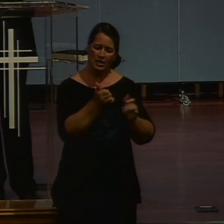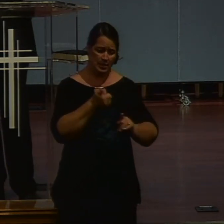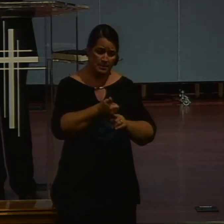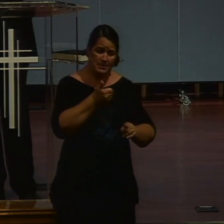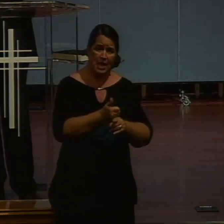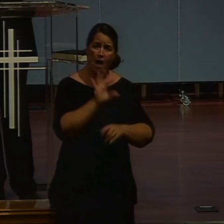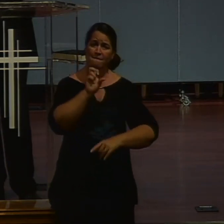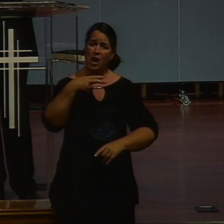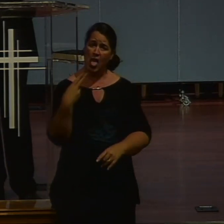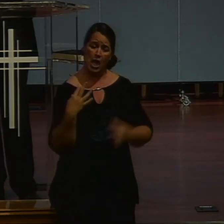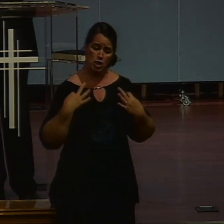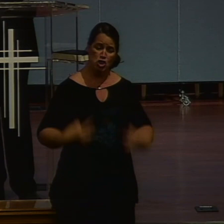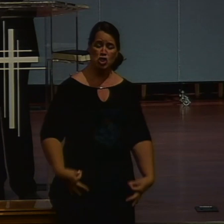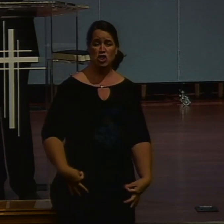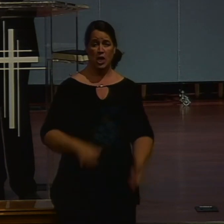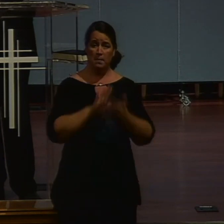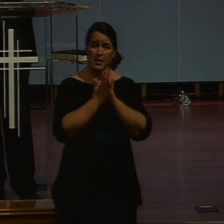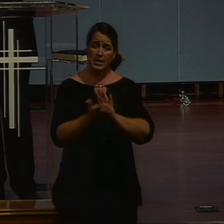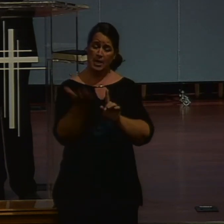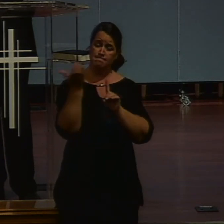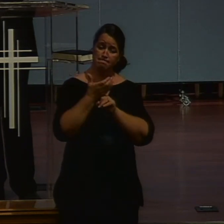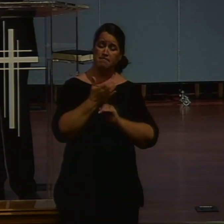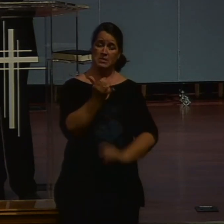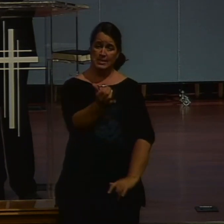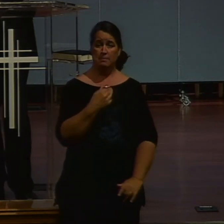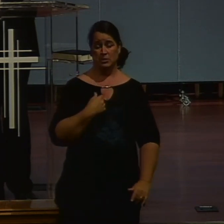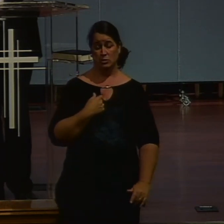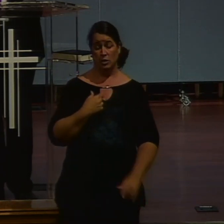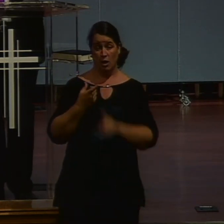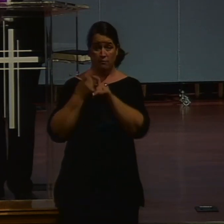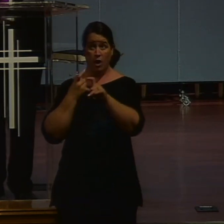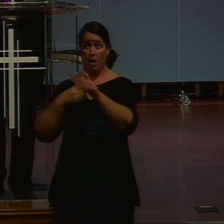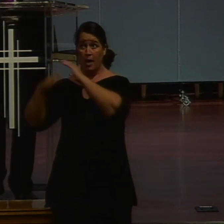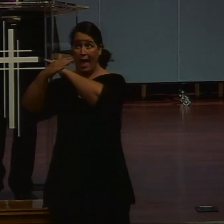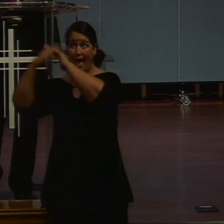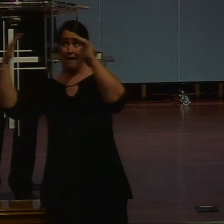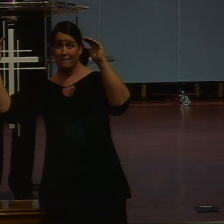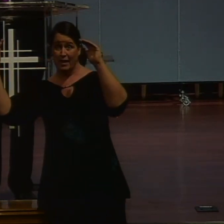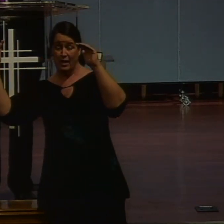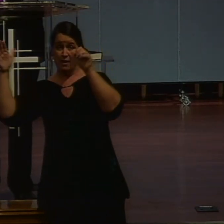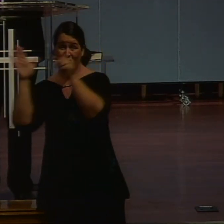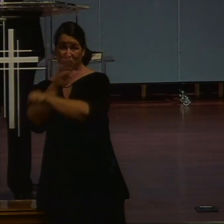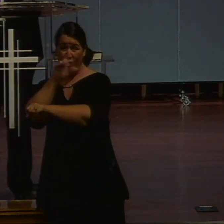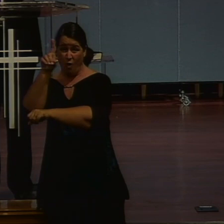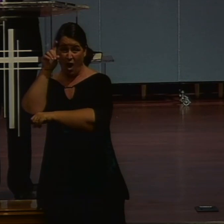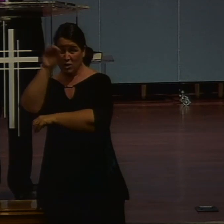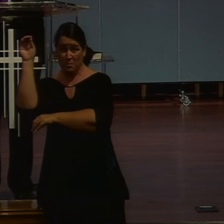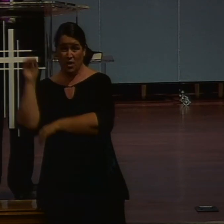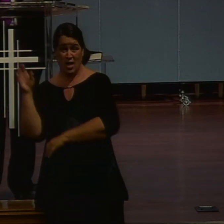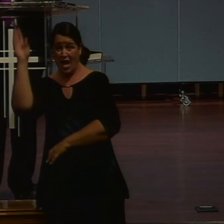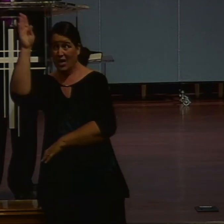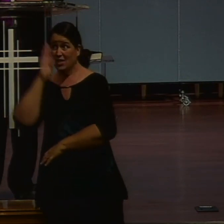reputation. emptied himself of of the glory as to the worship of angels and and the fellowship of the father and the spirit and on his heavenly throne to